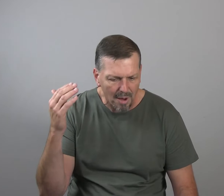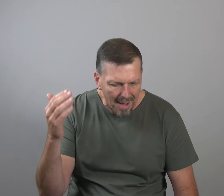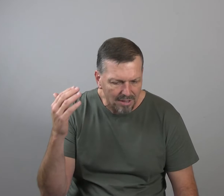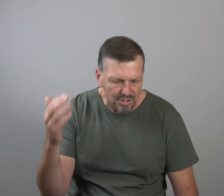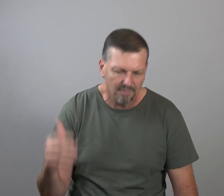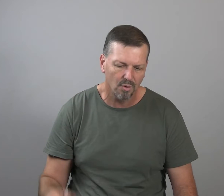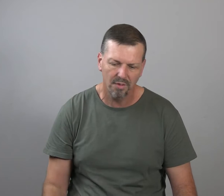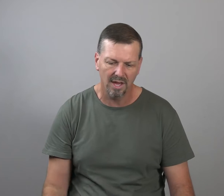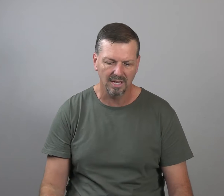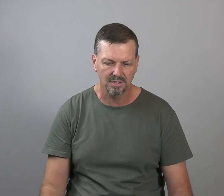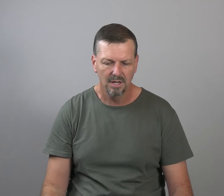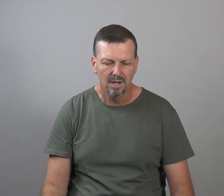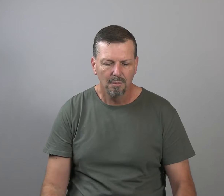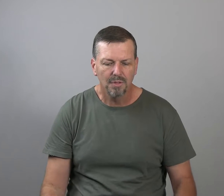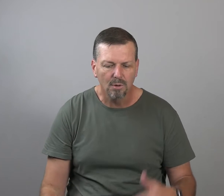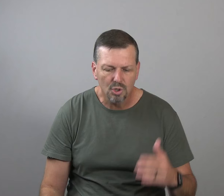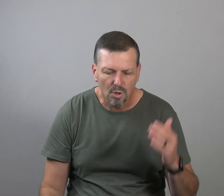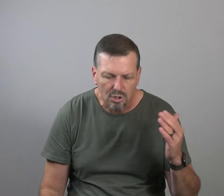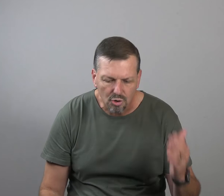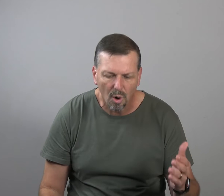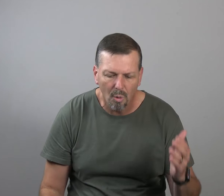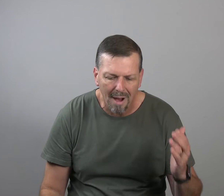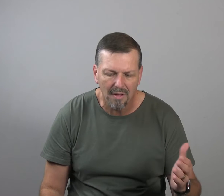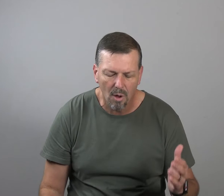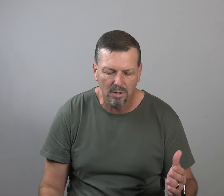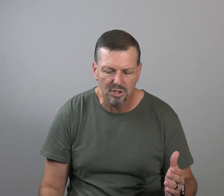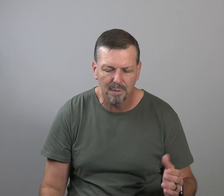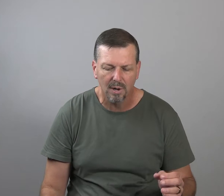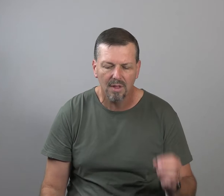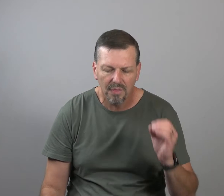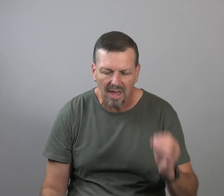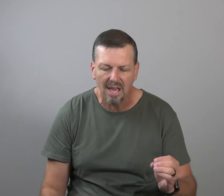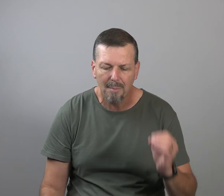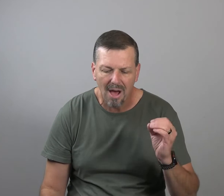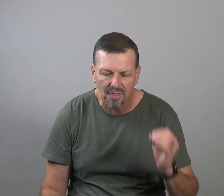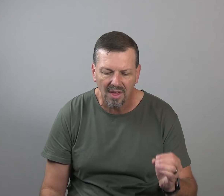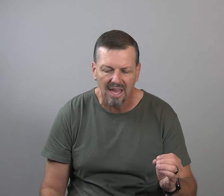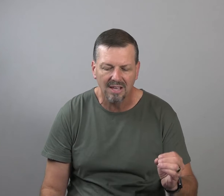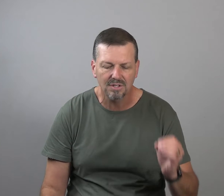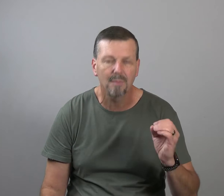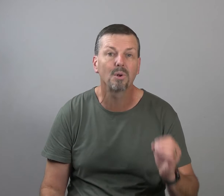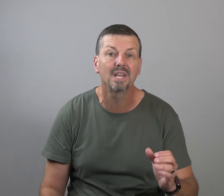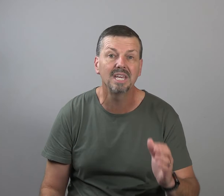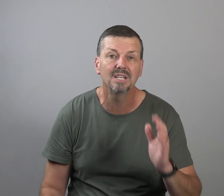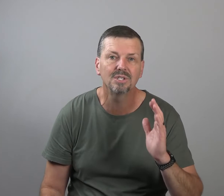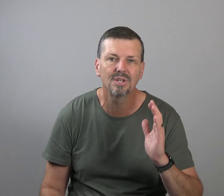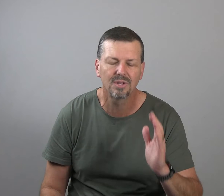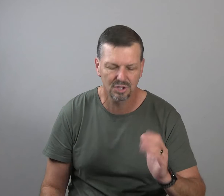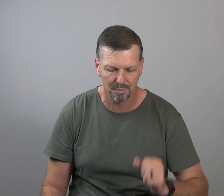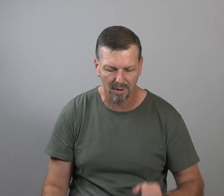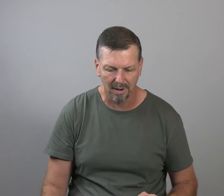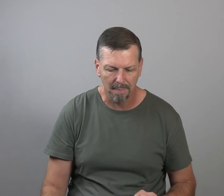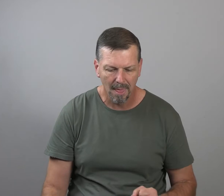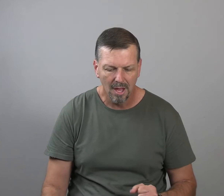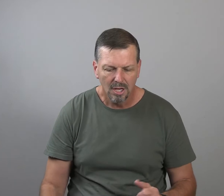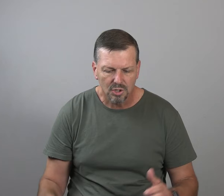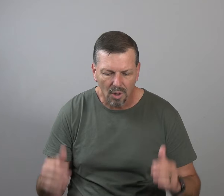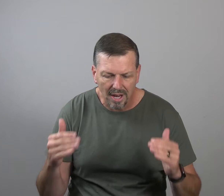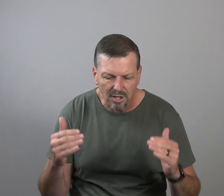about sinful things. But those who are controlled by the Holy Spirit think about things that please the Spirit. So letting